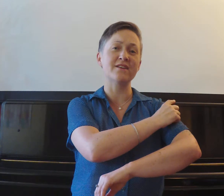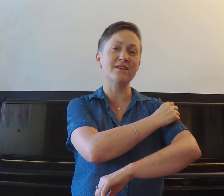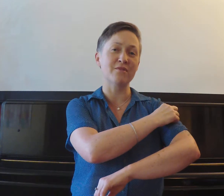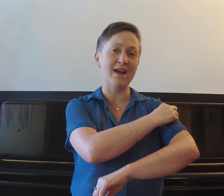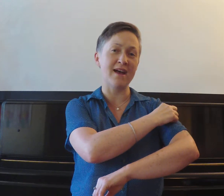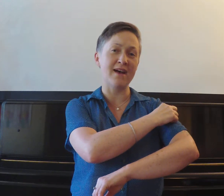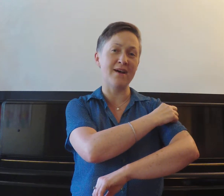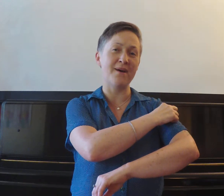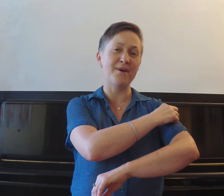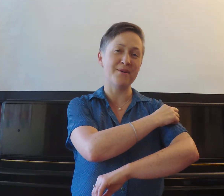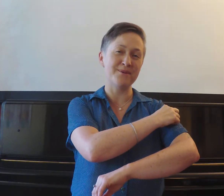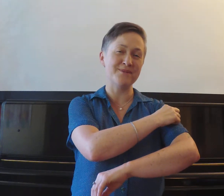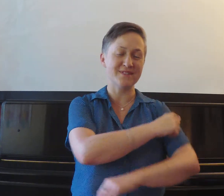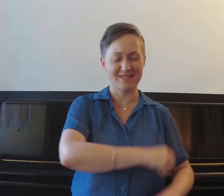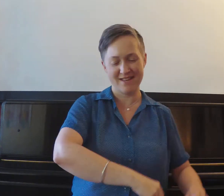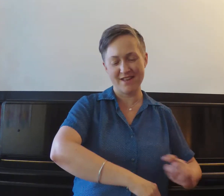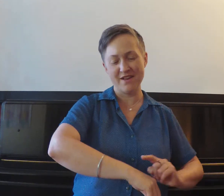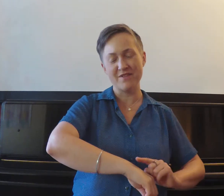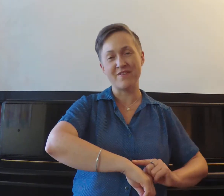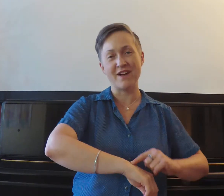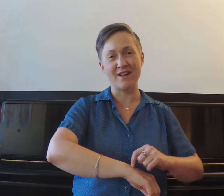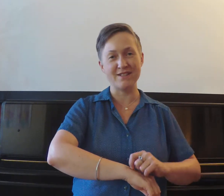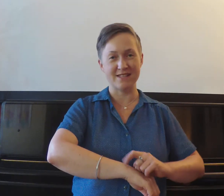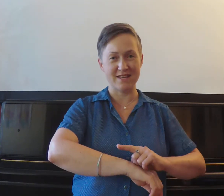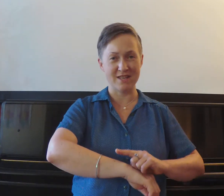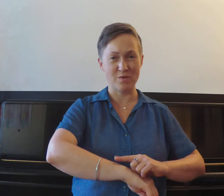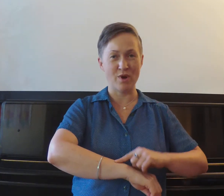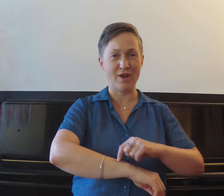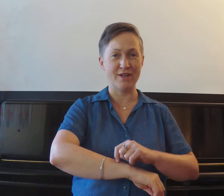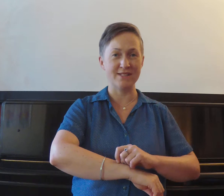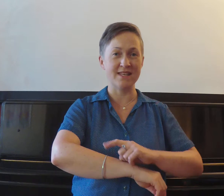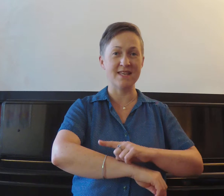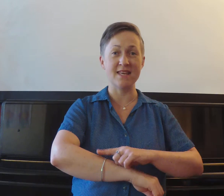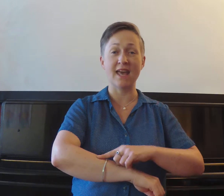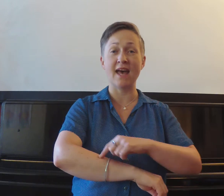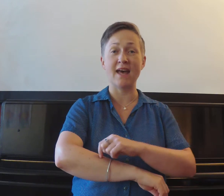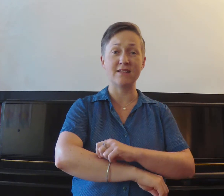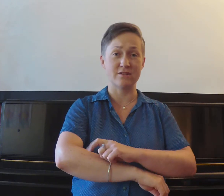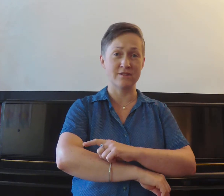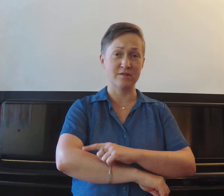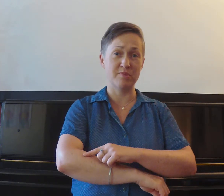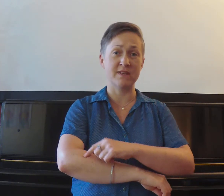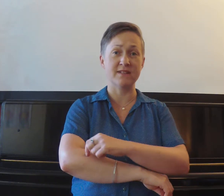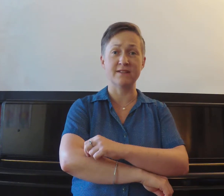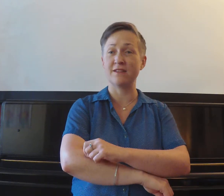ground Fuzzy Wuzzy Caterpillar